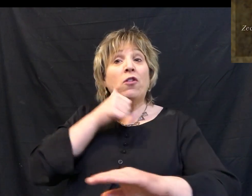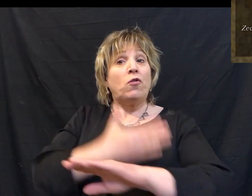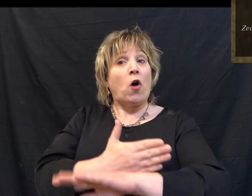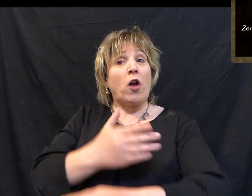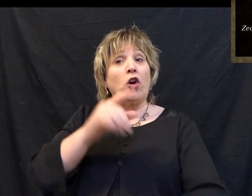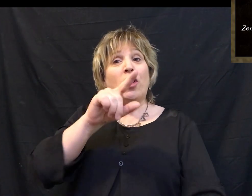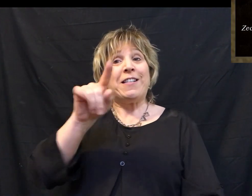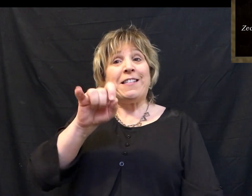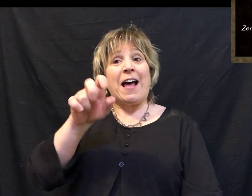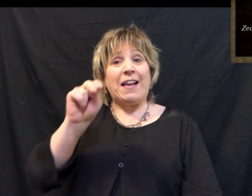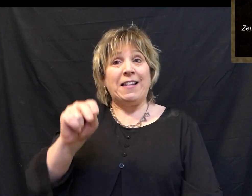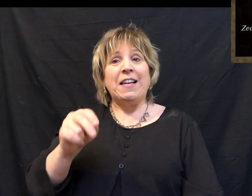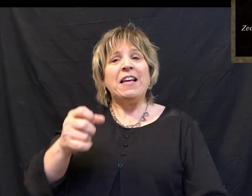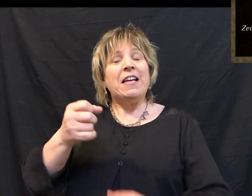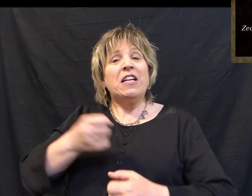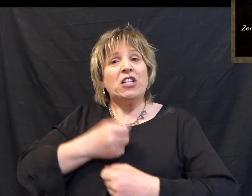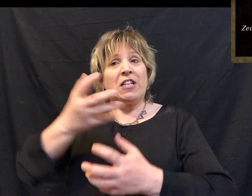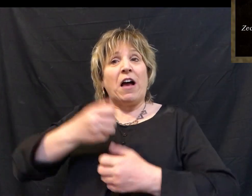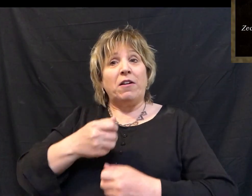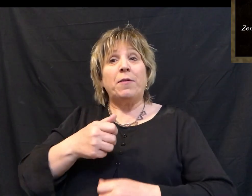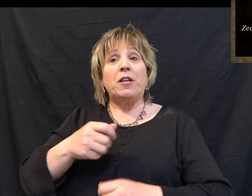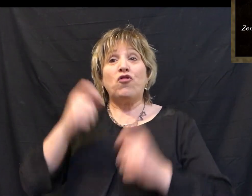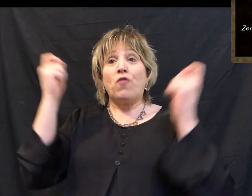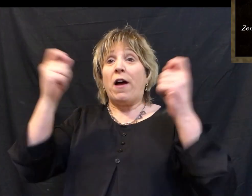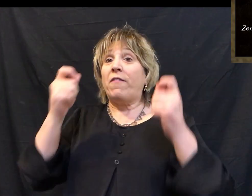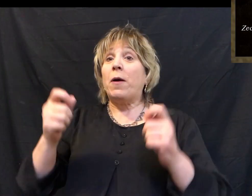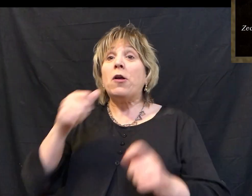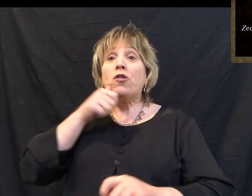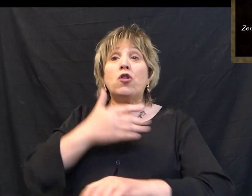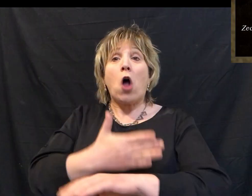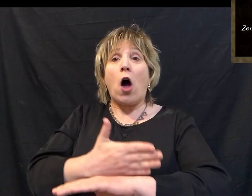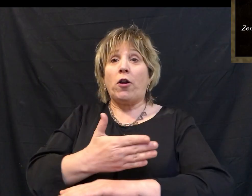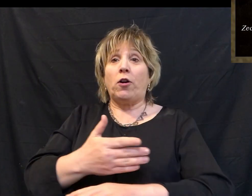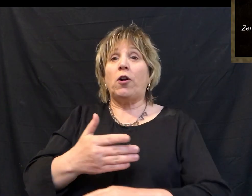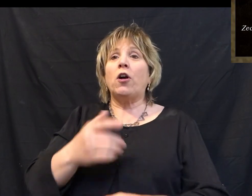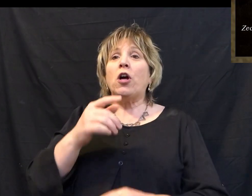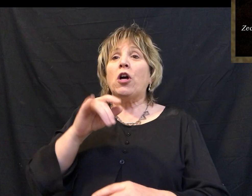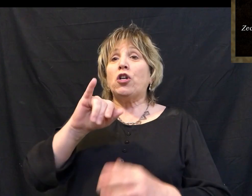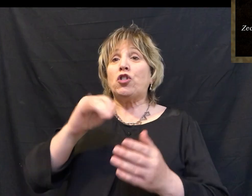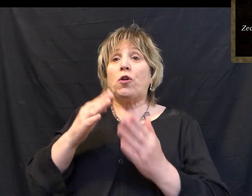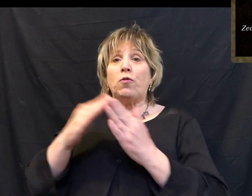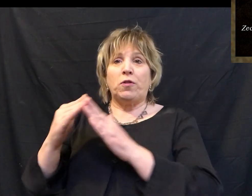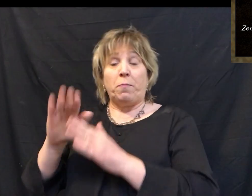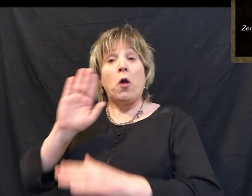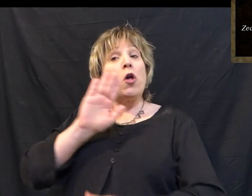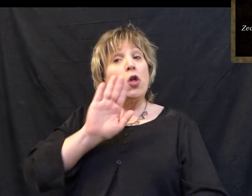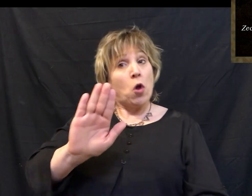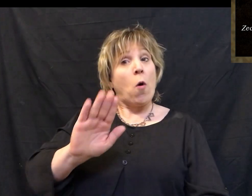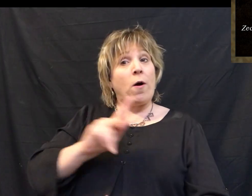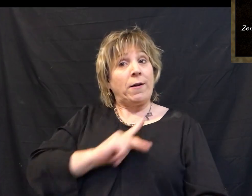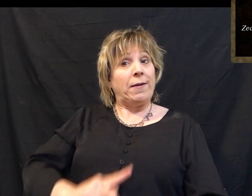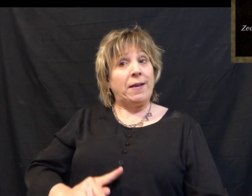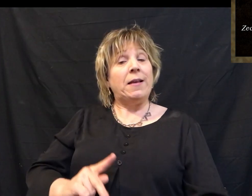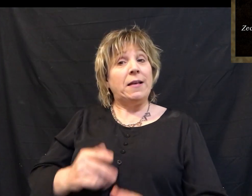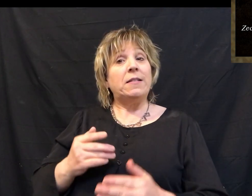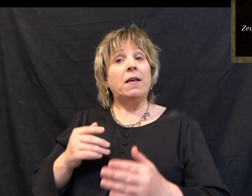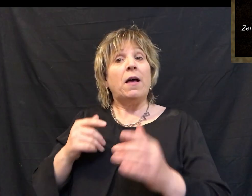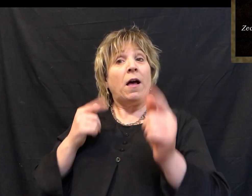greatly, daughter Zion. Shout in triumph, daughter Jerusalem. Look, your king is coming to